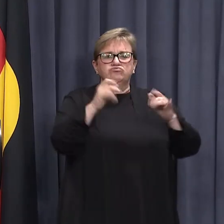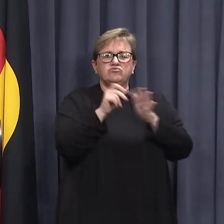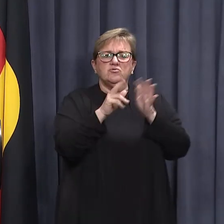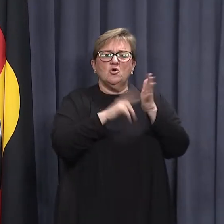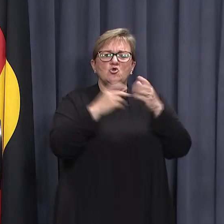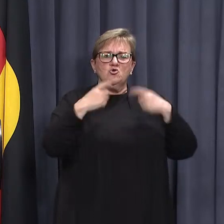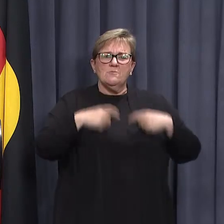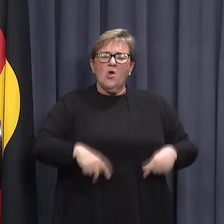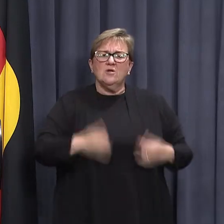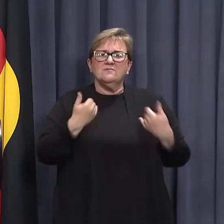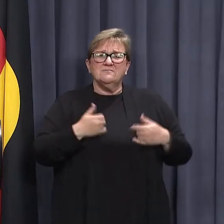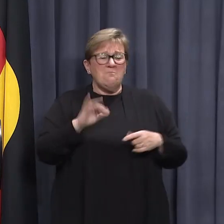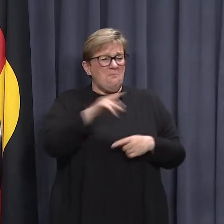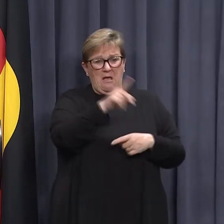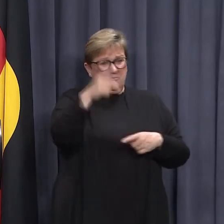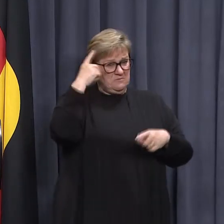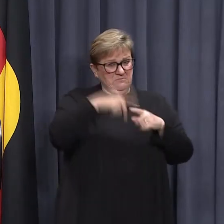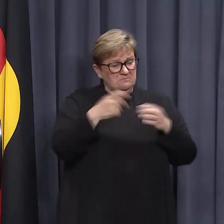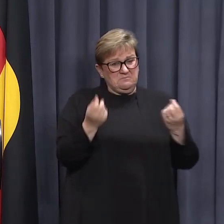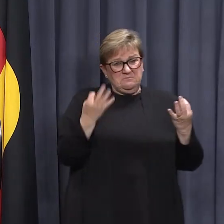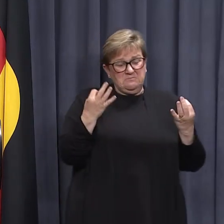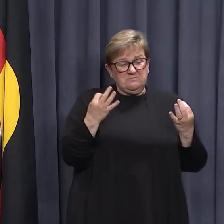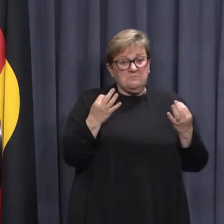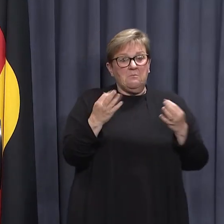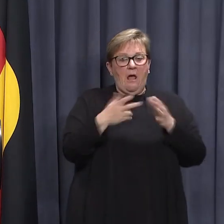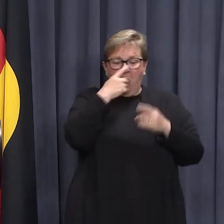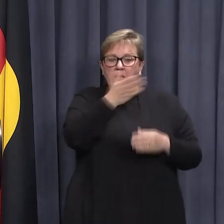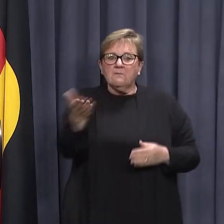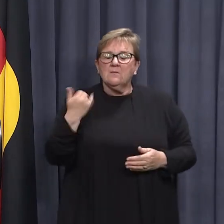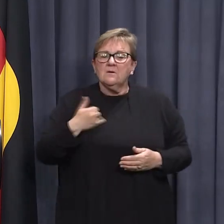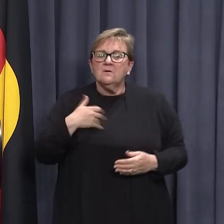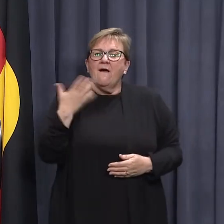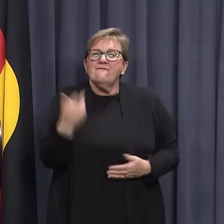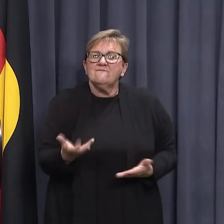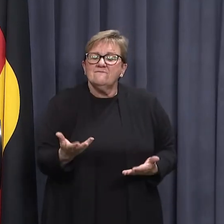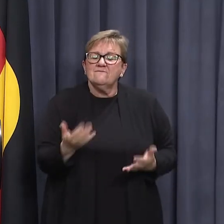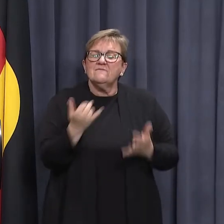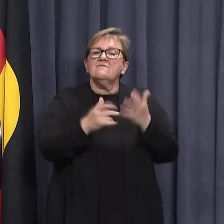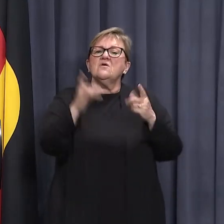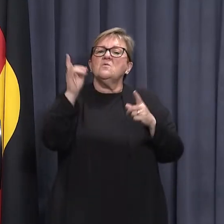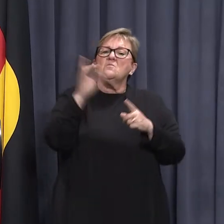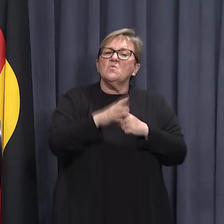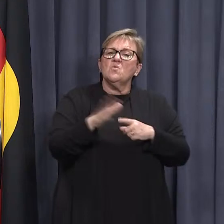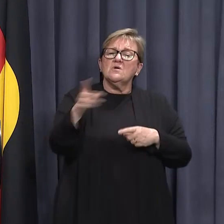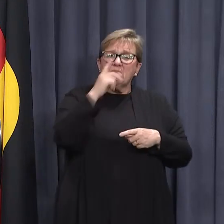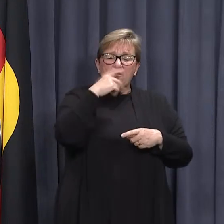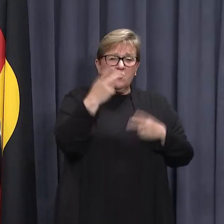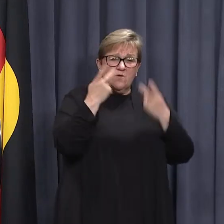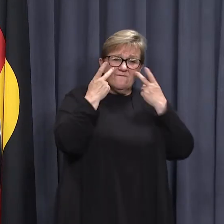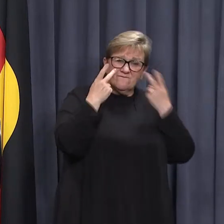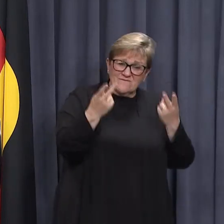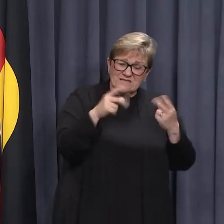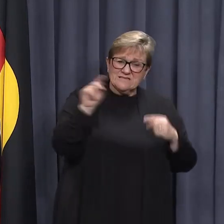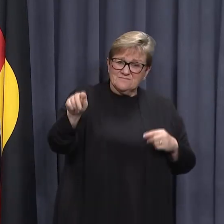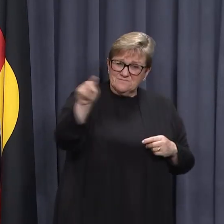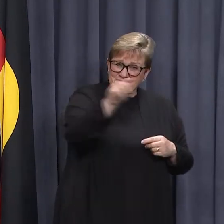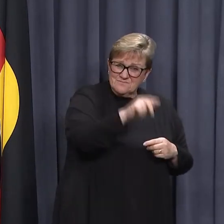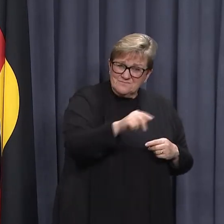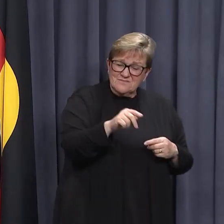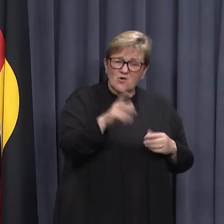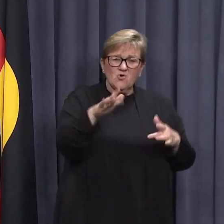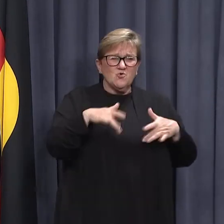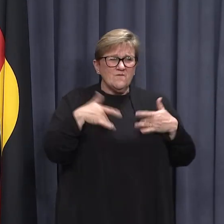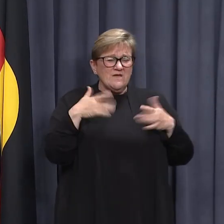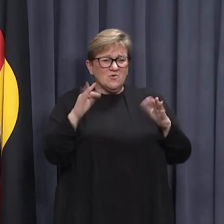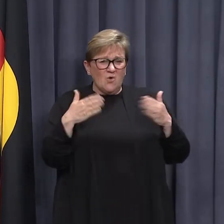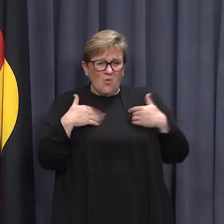while you may not get seriously ill, others in our community may. So it is imperative that anyone who visited the exposure site or